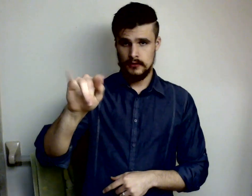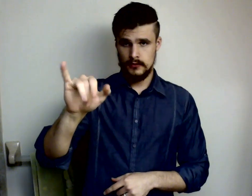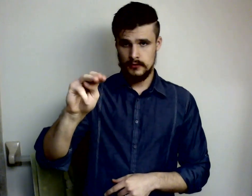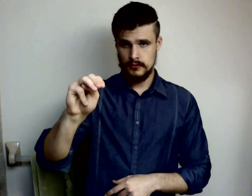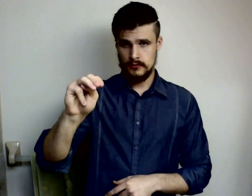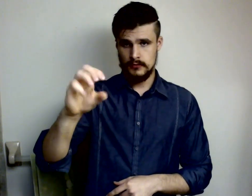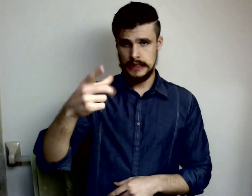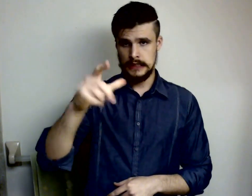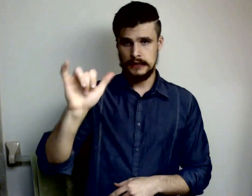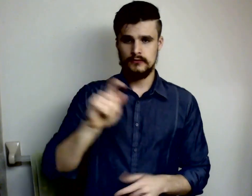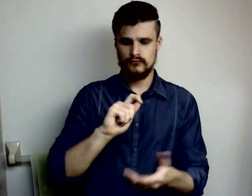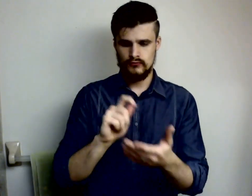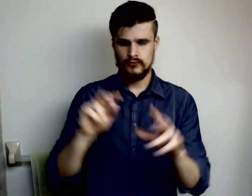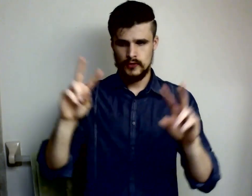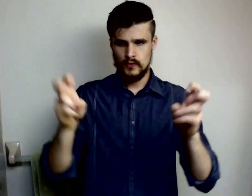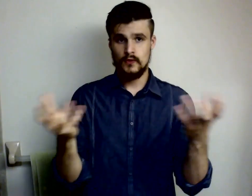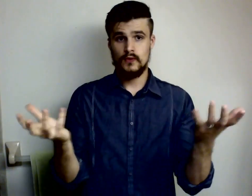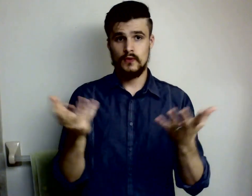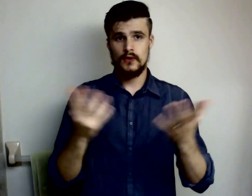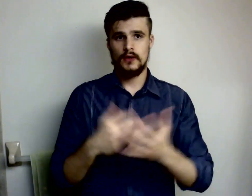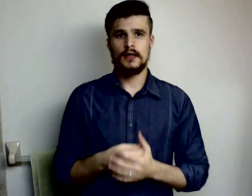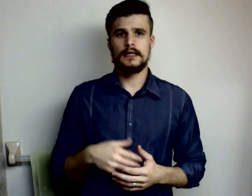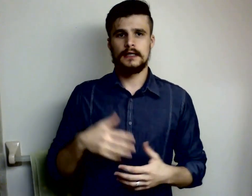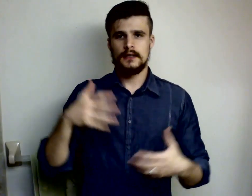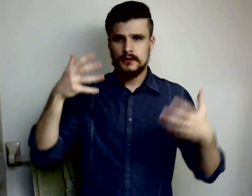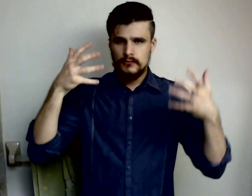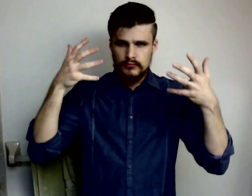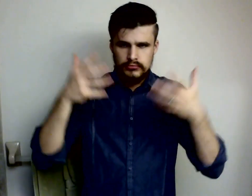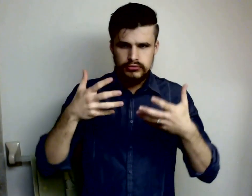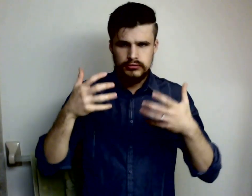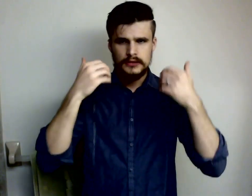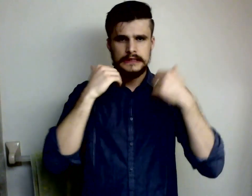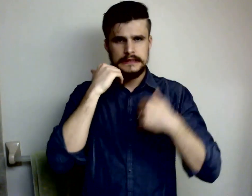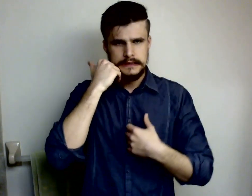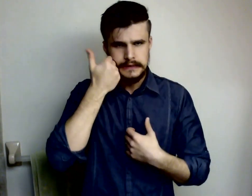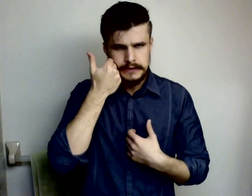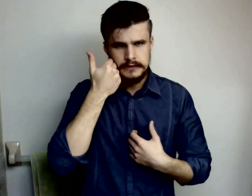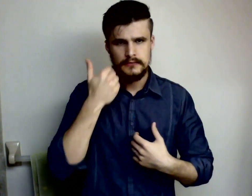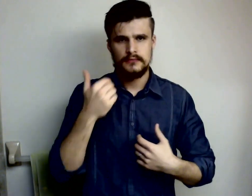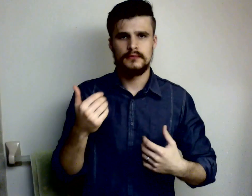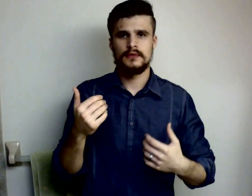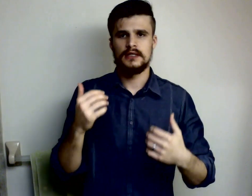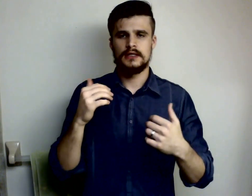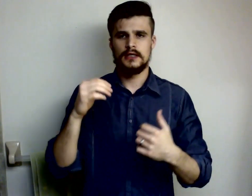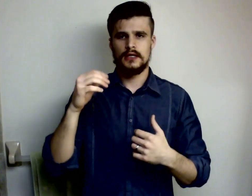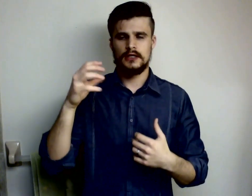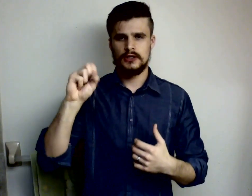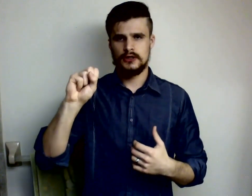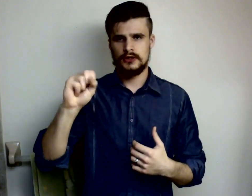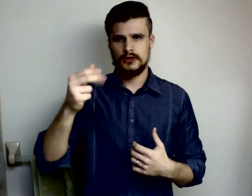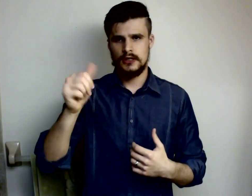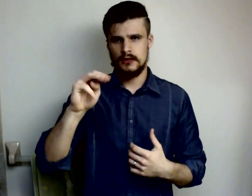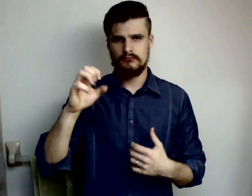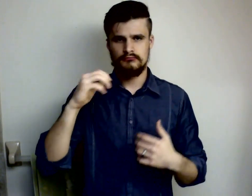subjective experience of feeling humiliation or distress because of what i have done